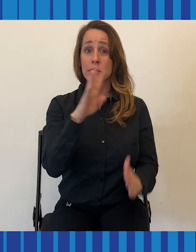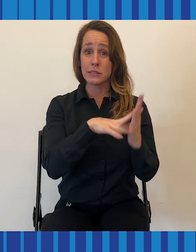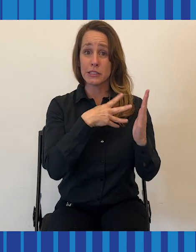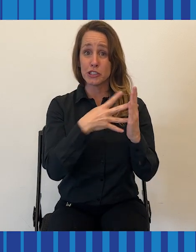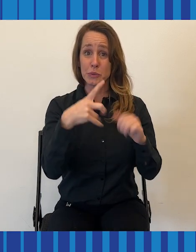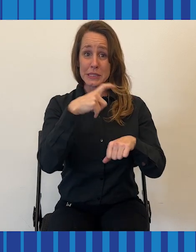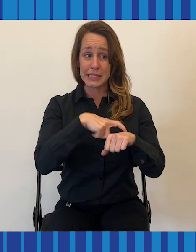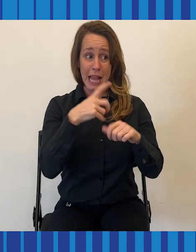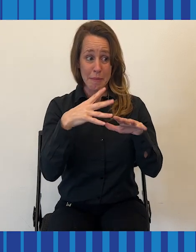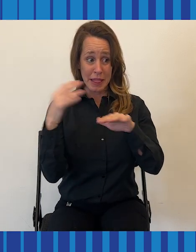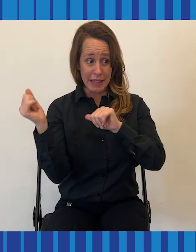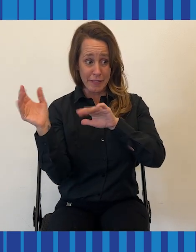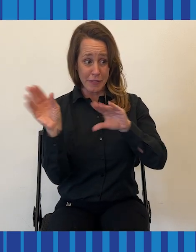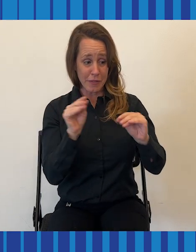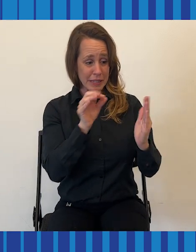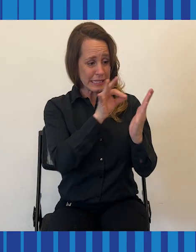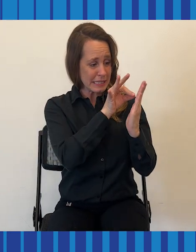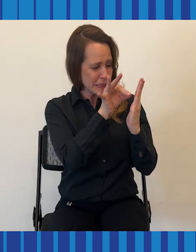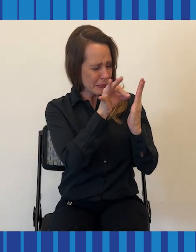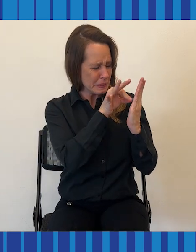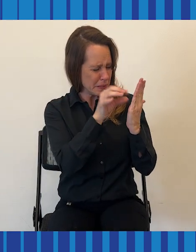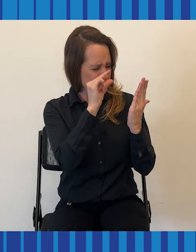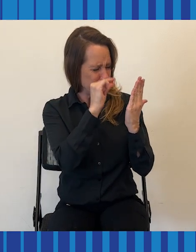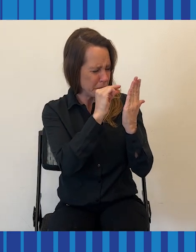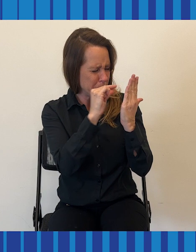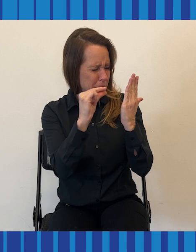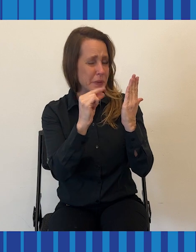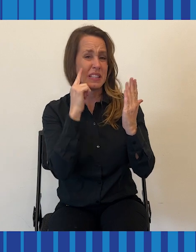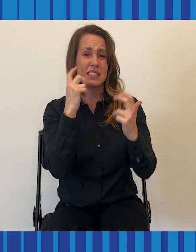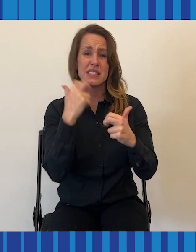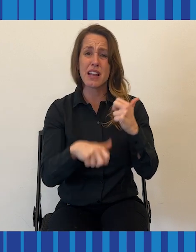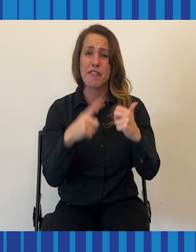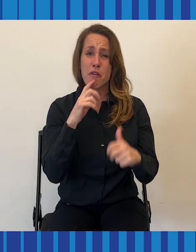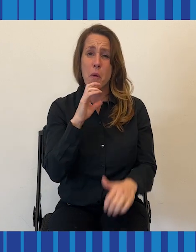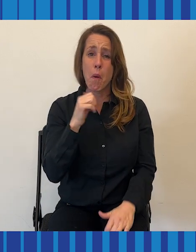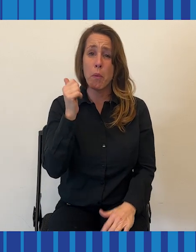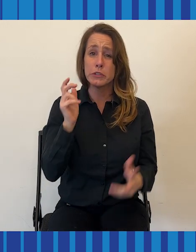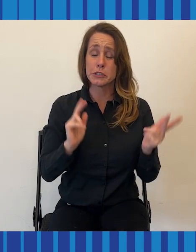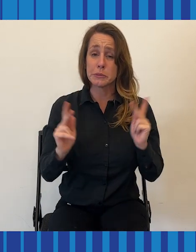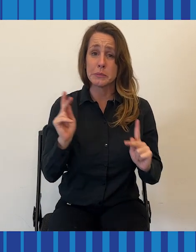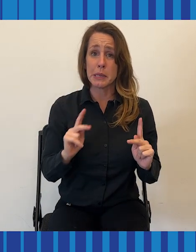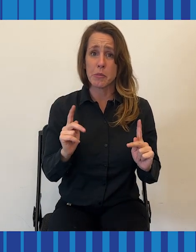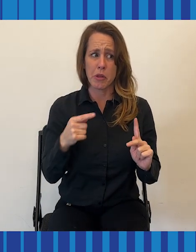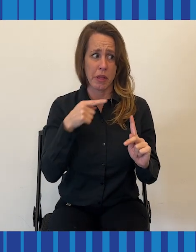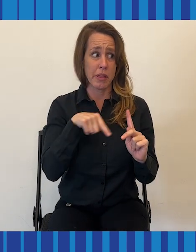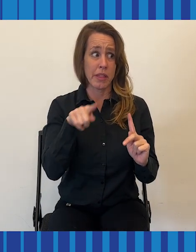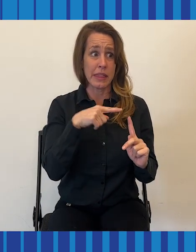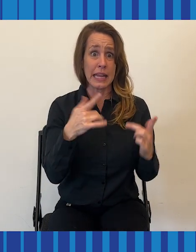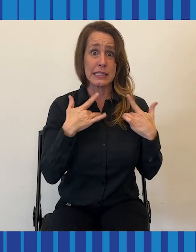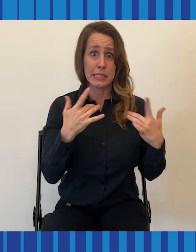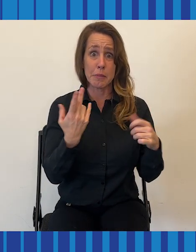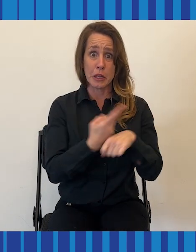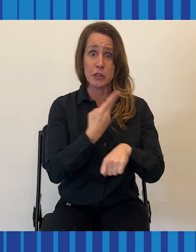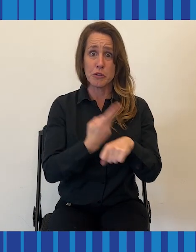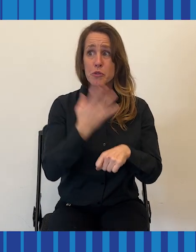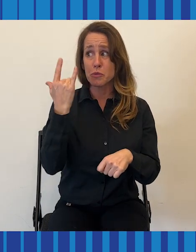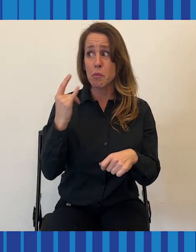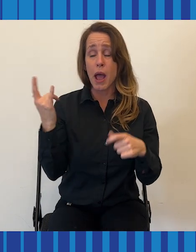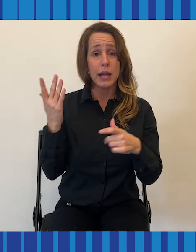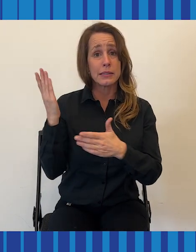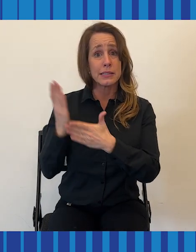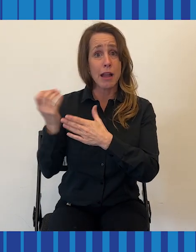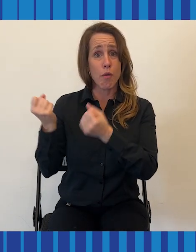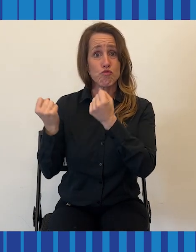too small a print are harder for older people to use, even though they're the most likely to need public transportation